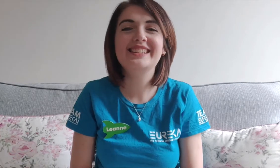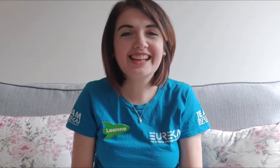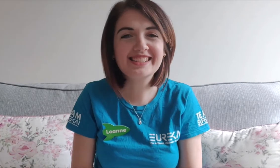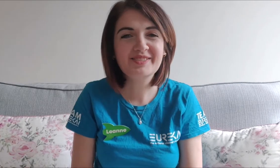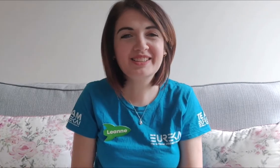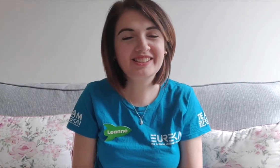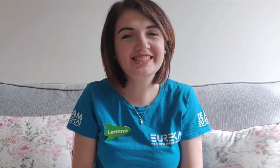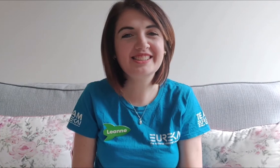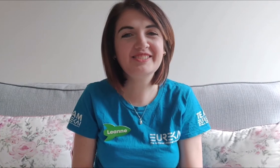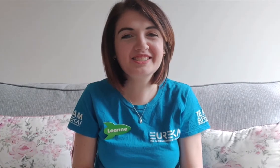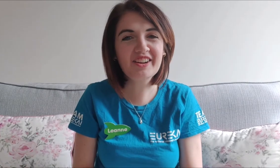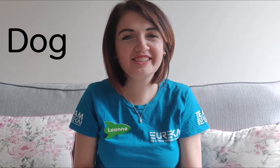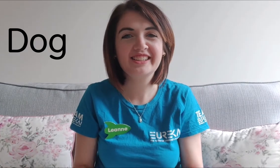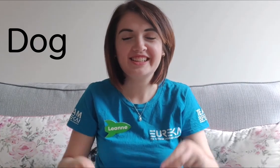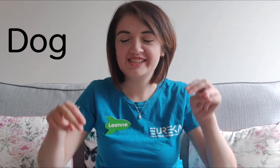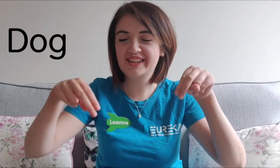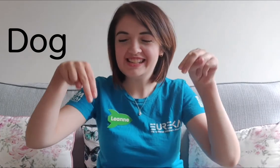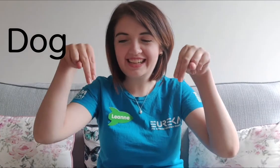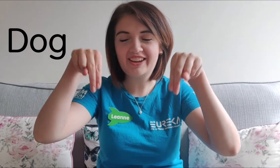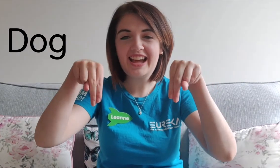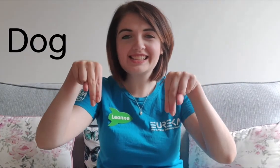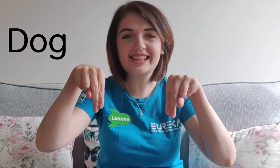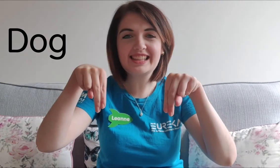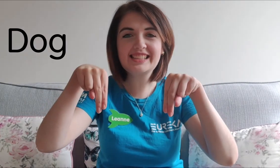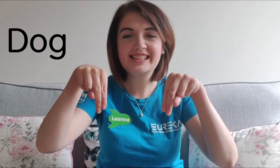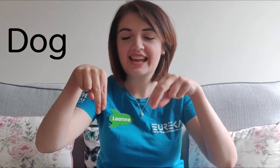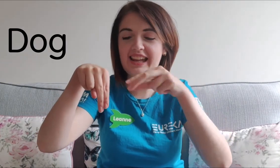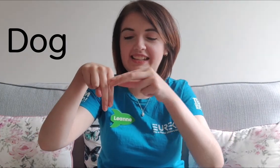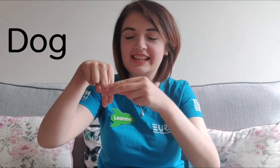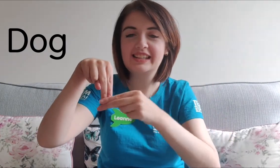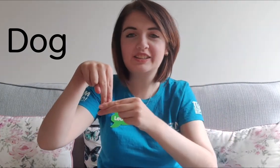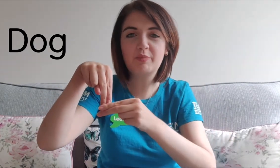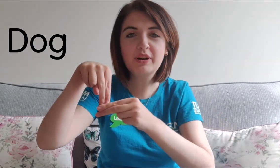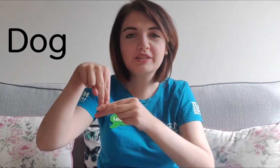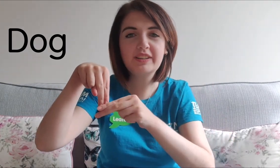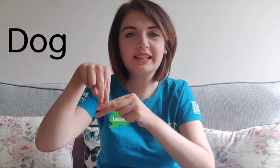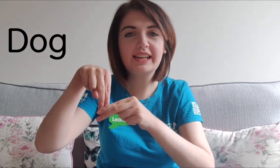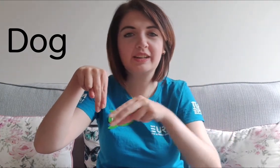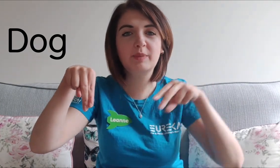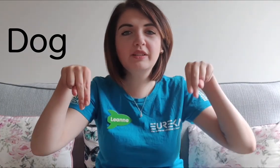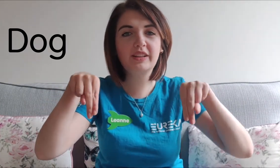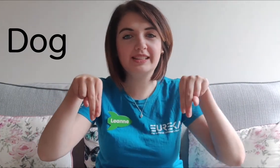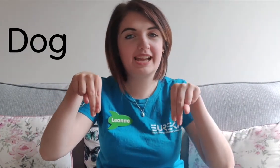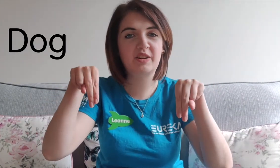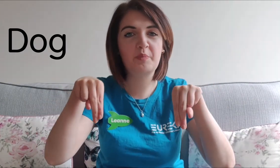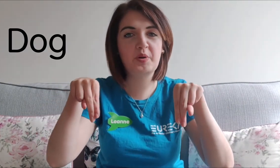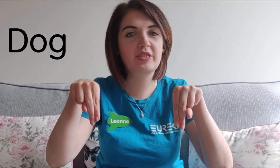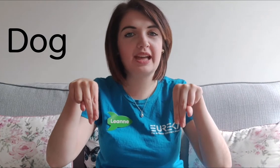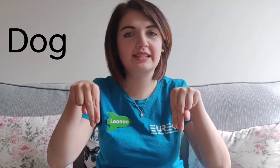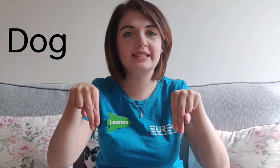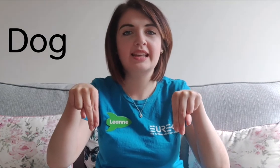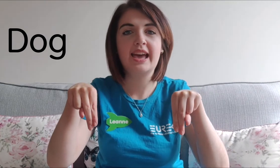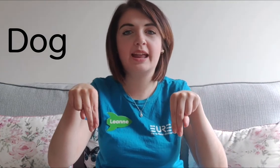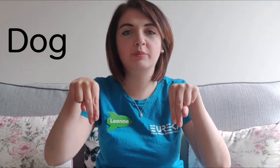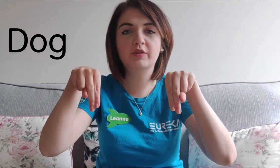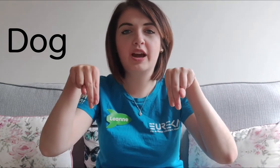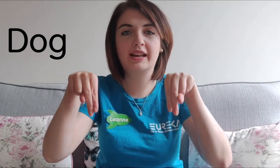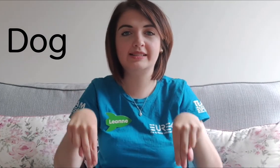Next we're going to do dog so you're going to take your hands like this and extend your pointer finger and your middle finger down on both hands and move your hands